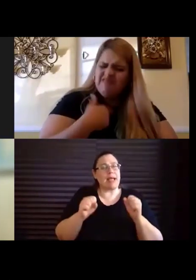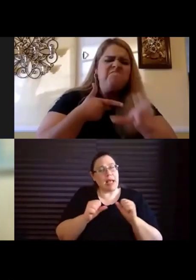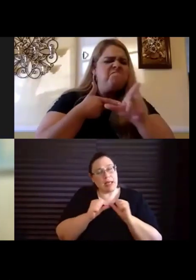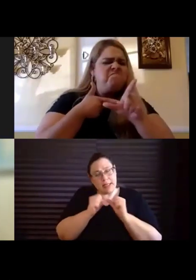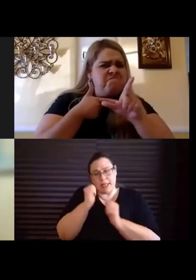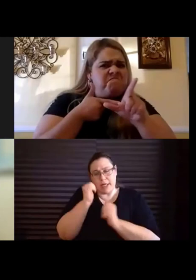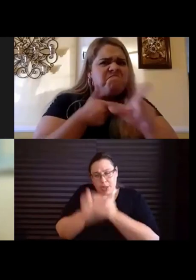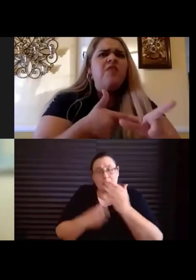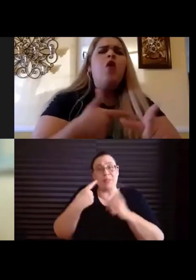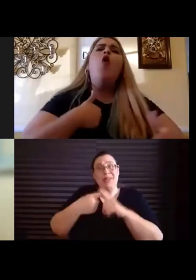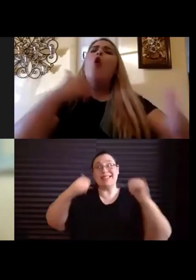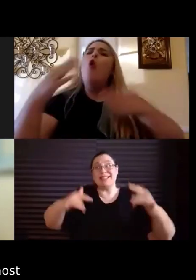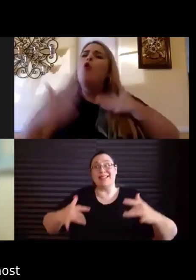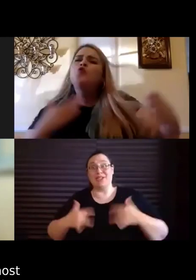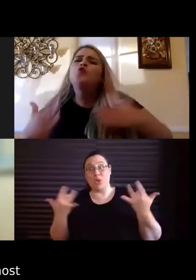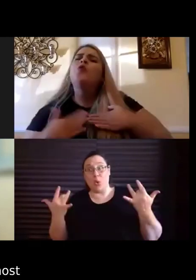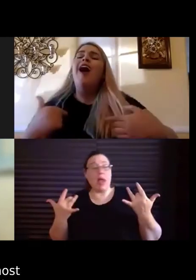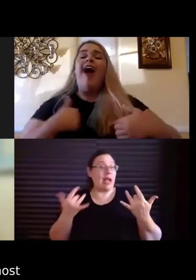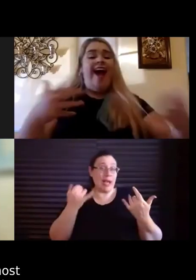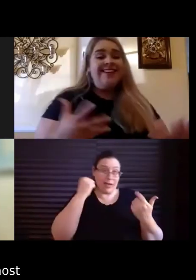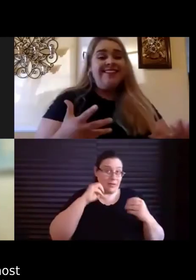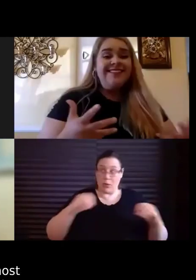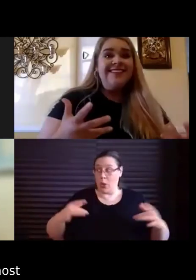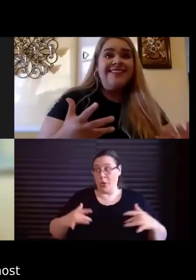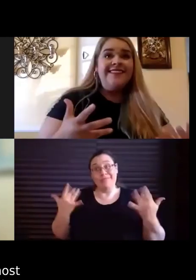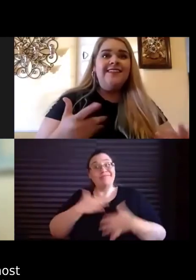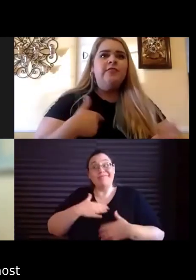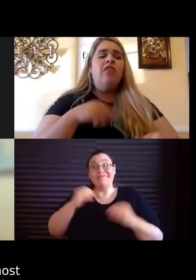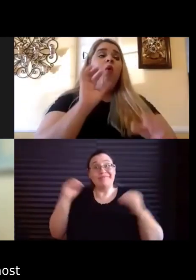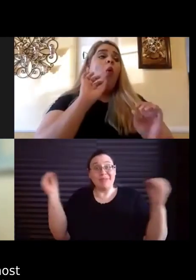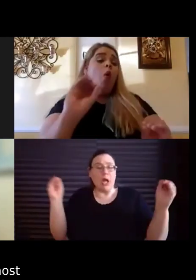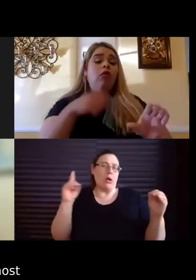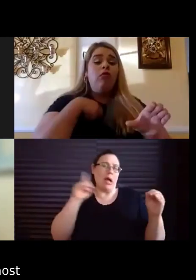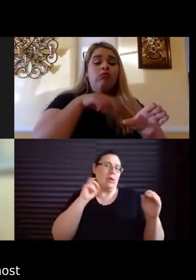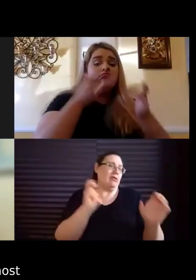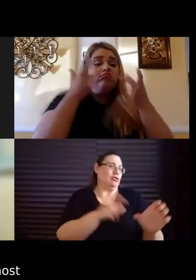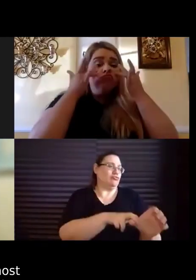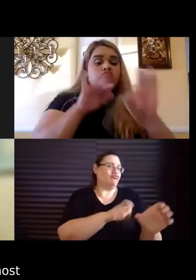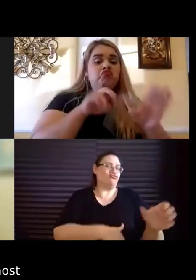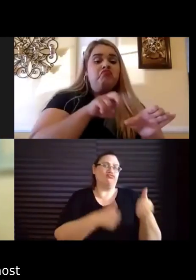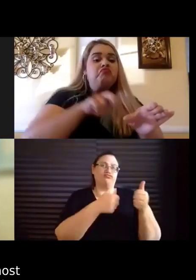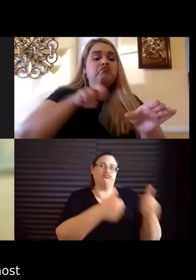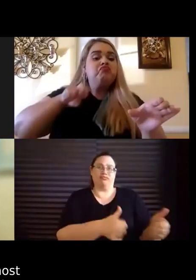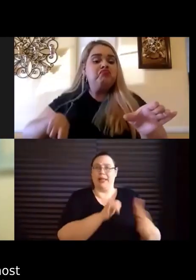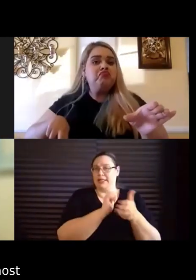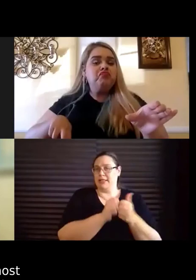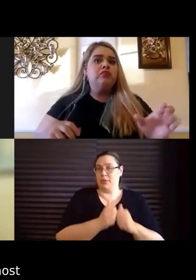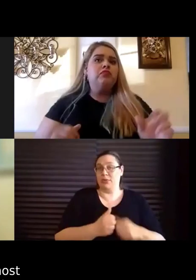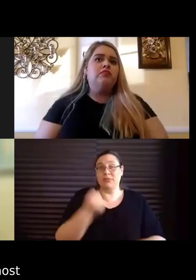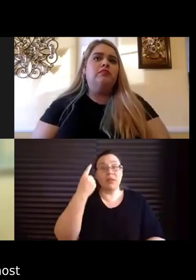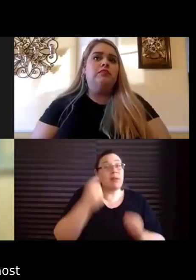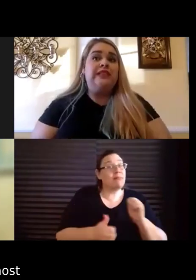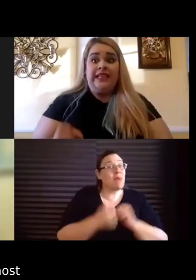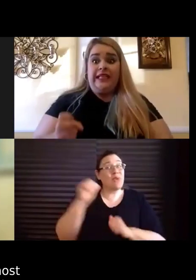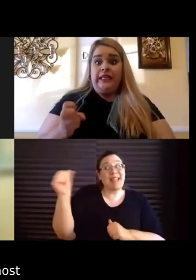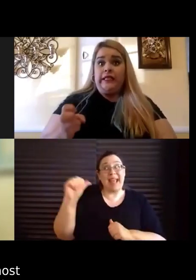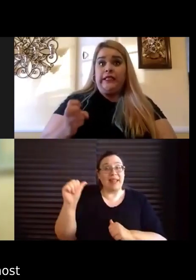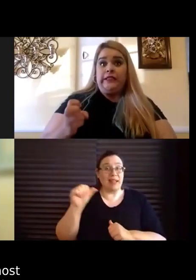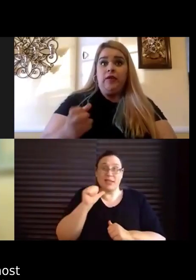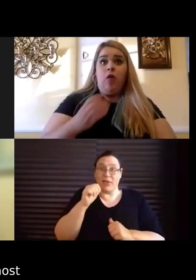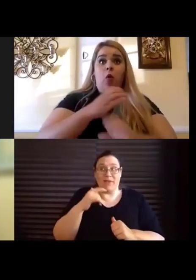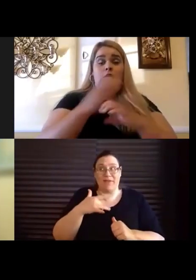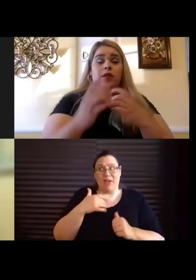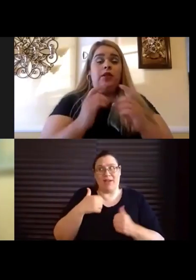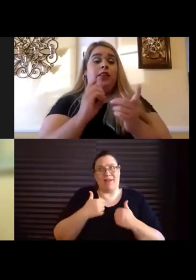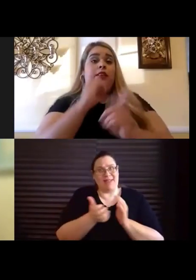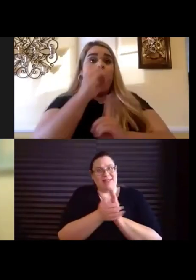or leave the sport. And, and that's not something that most athletes feel like they have the skills to